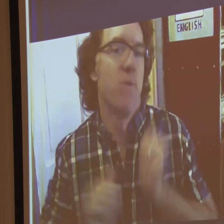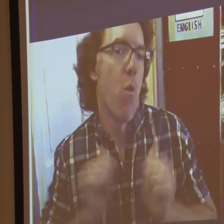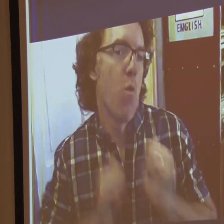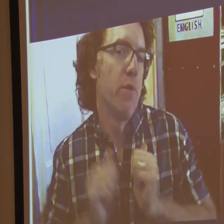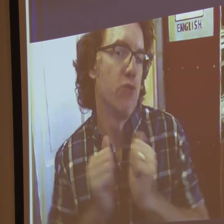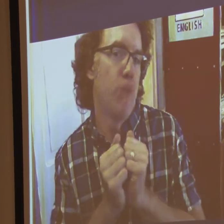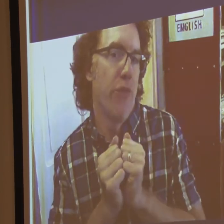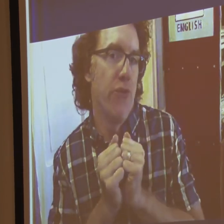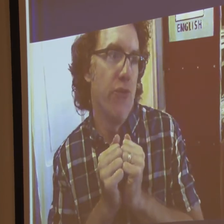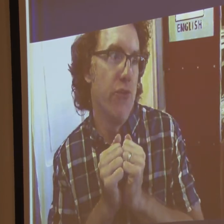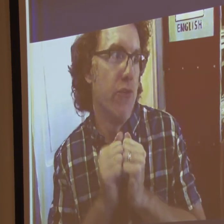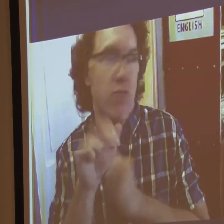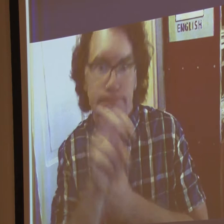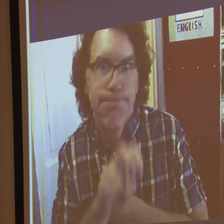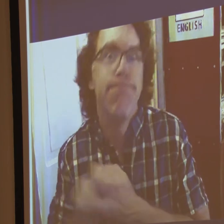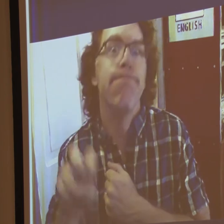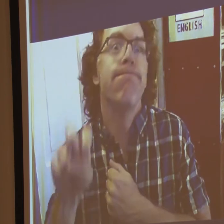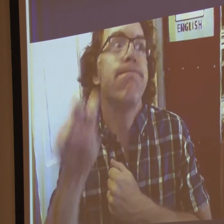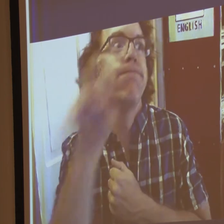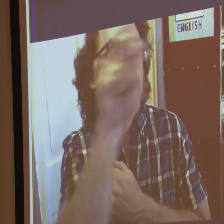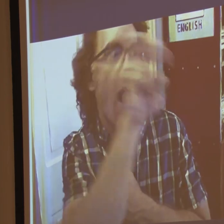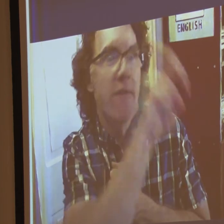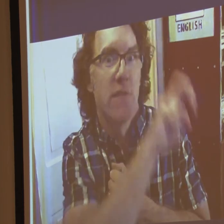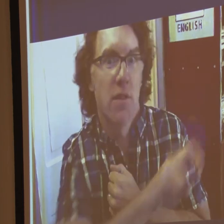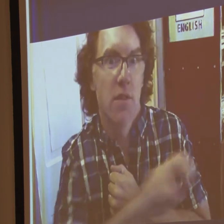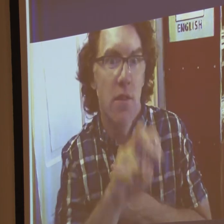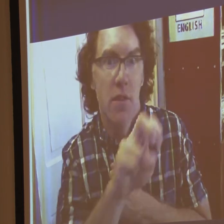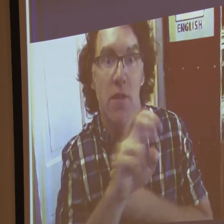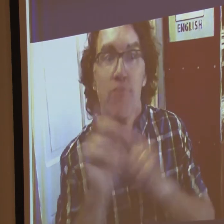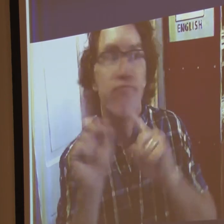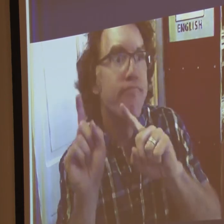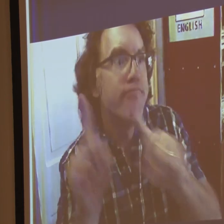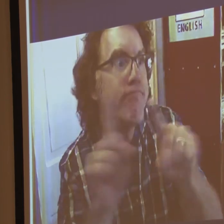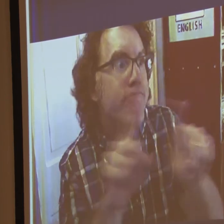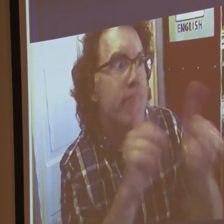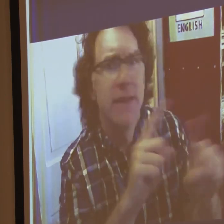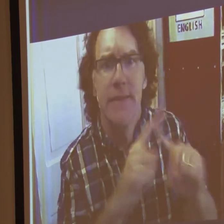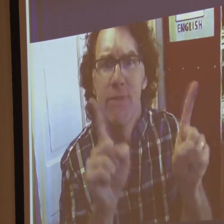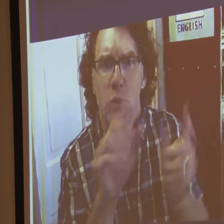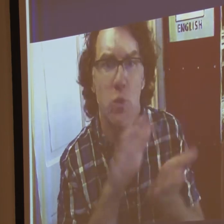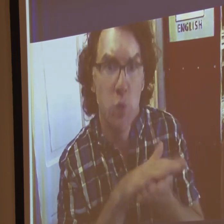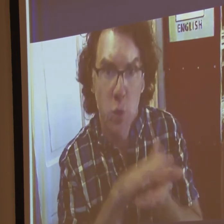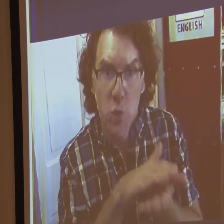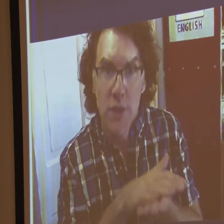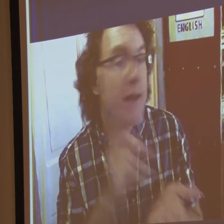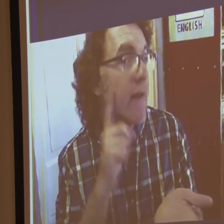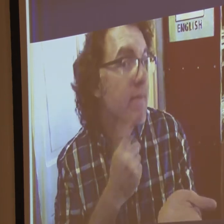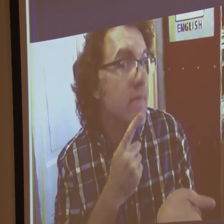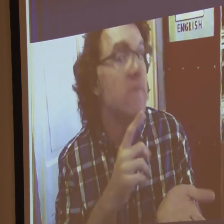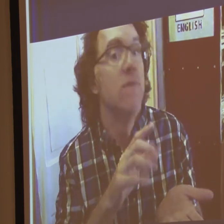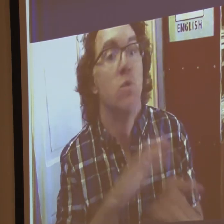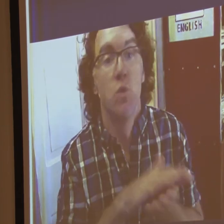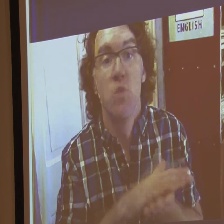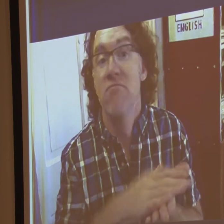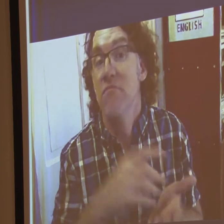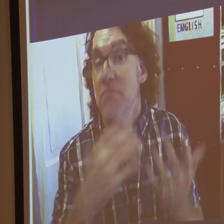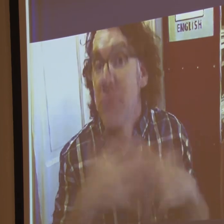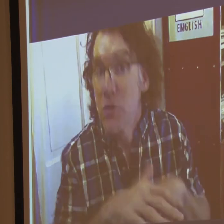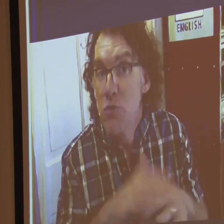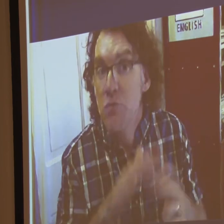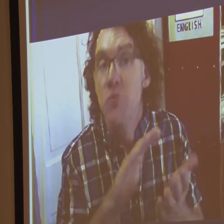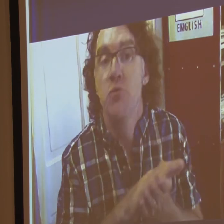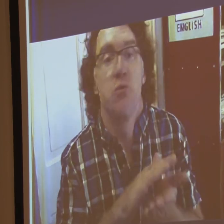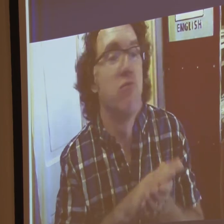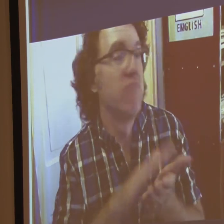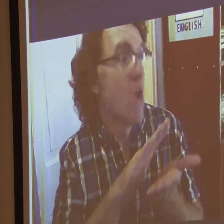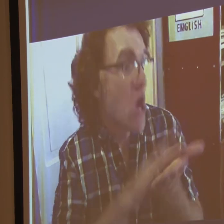It comprised of three deaf people, three deaf students, three deaf professionals, three actors, and three hearing actors.